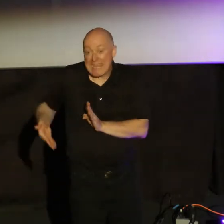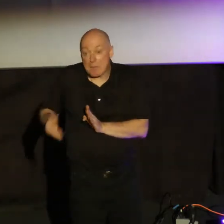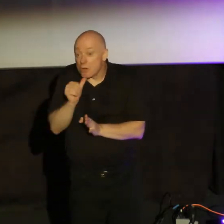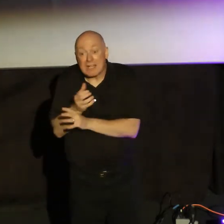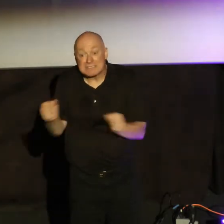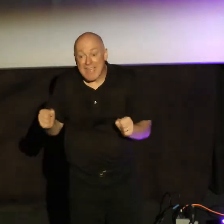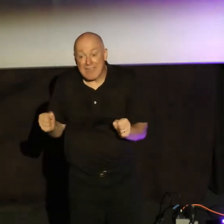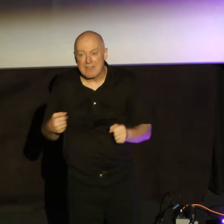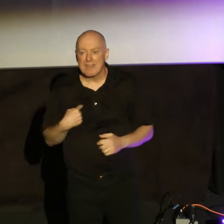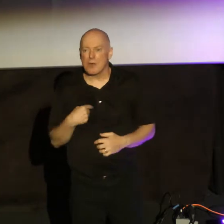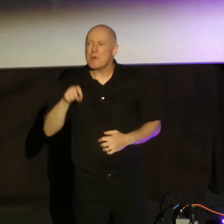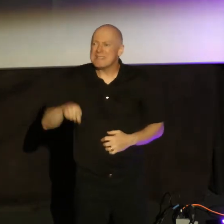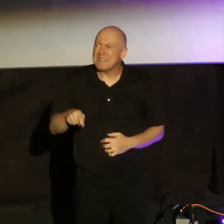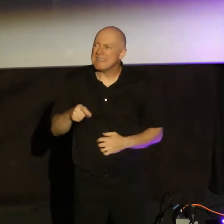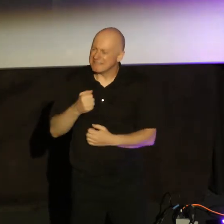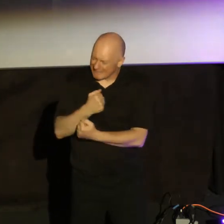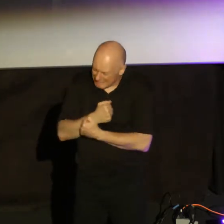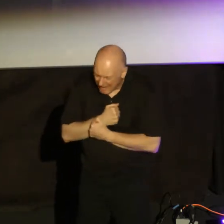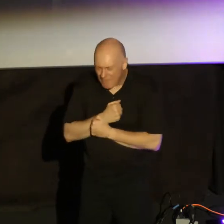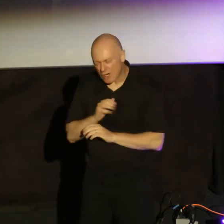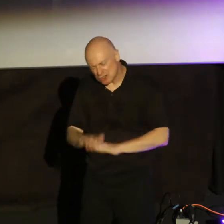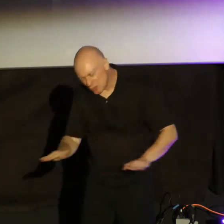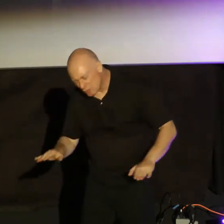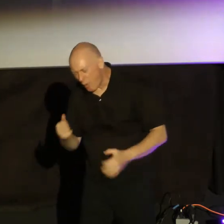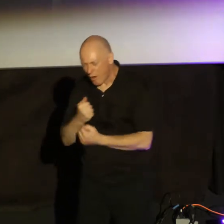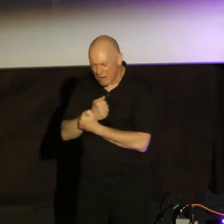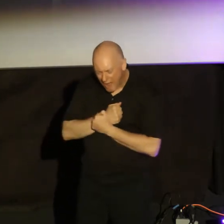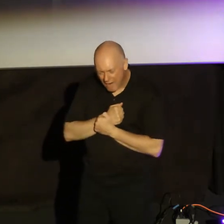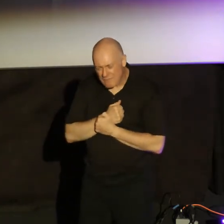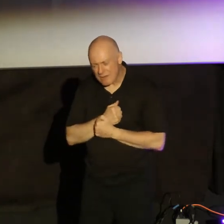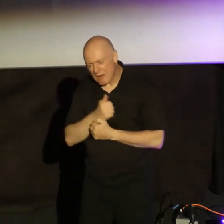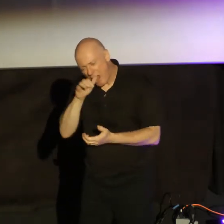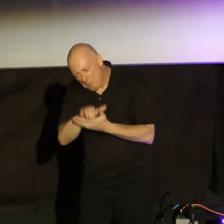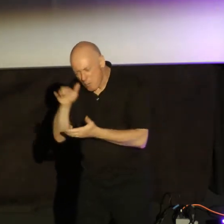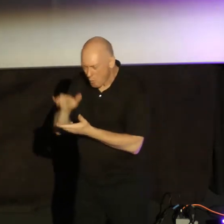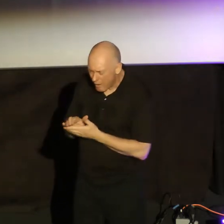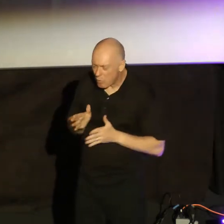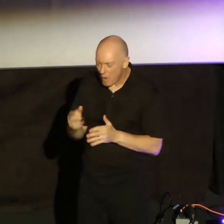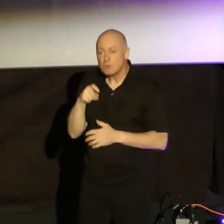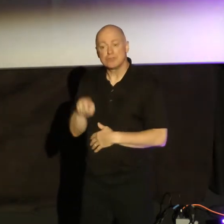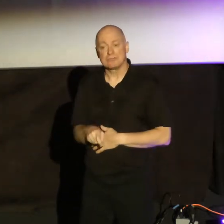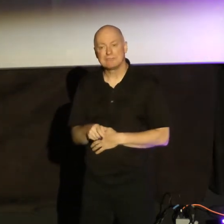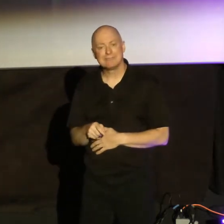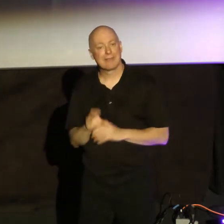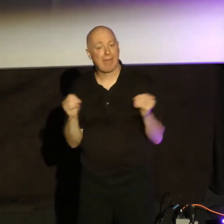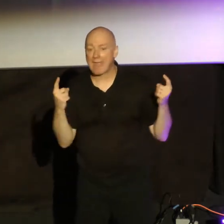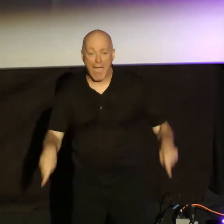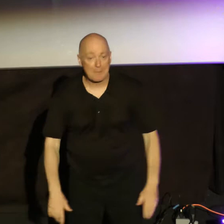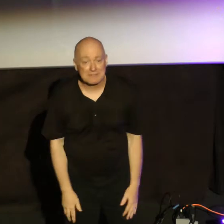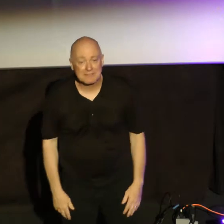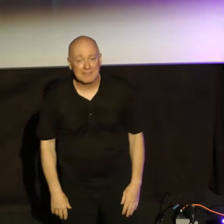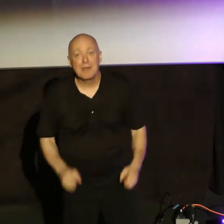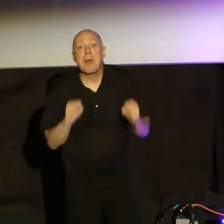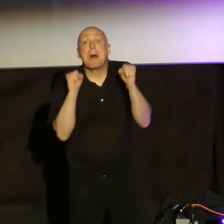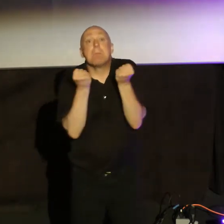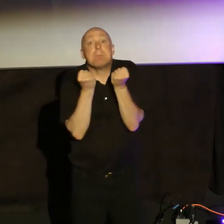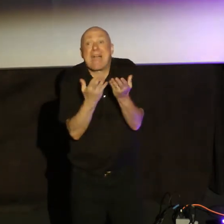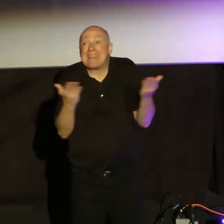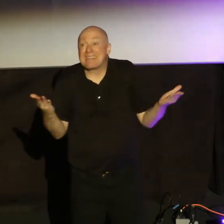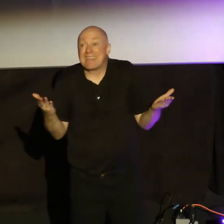talk about loving our kids or our spouse the way that we should. But nothing happens. There's many things for us, I'm convinced, and